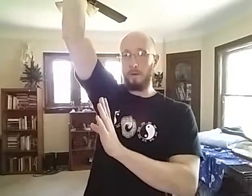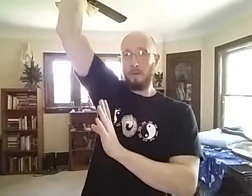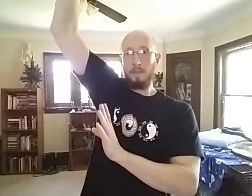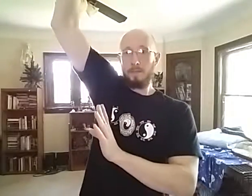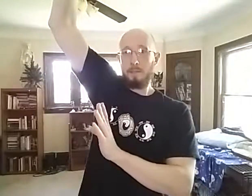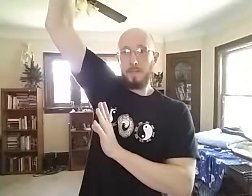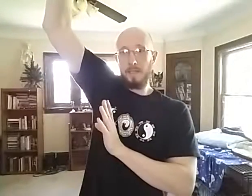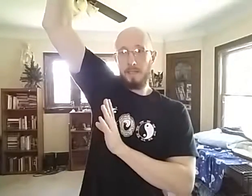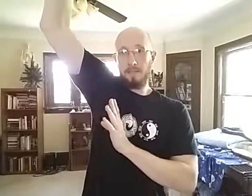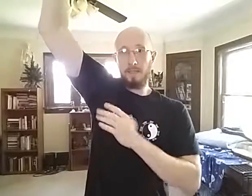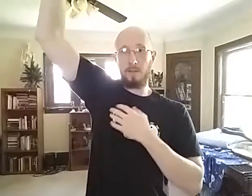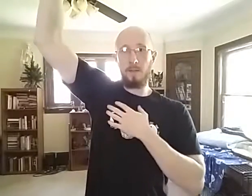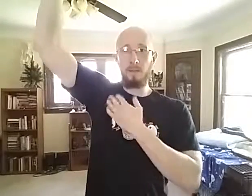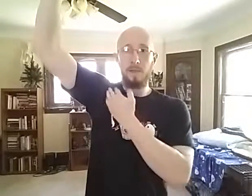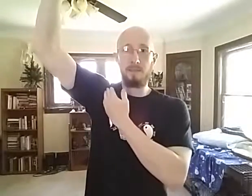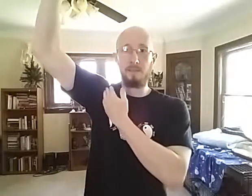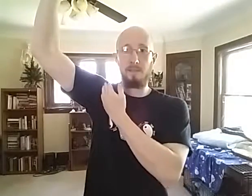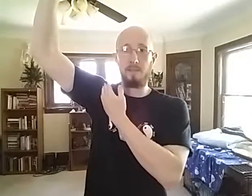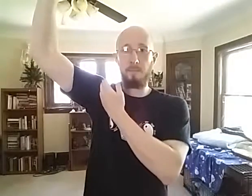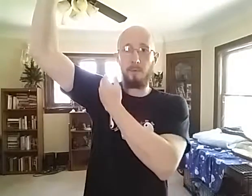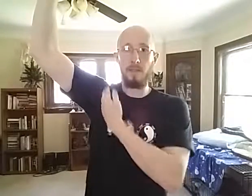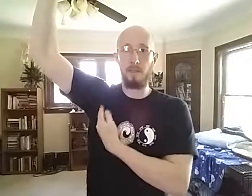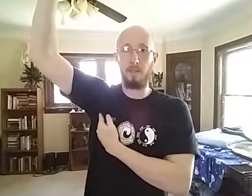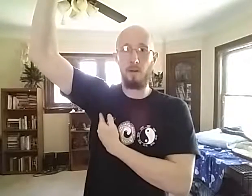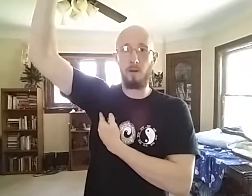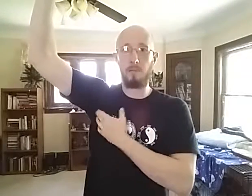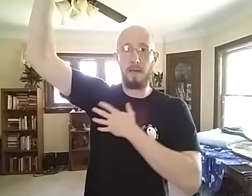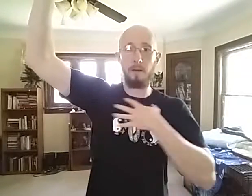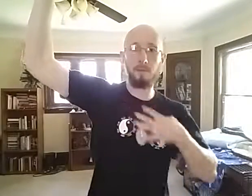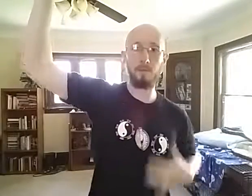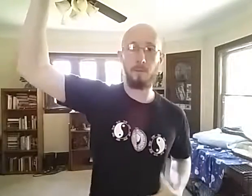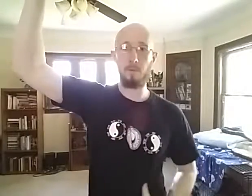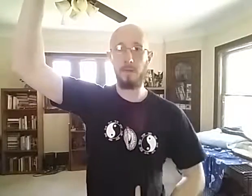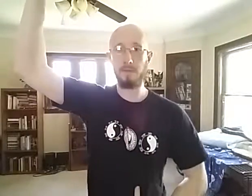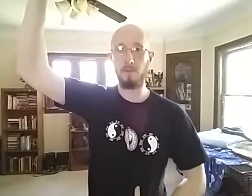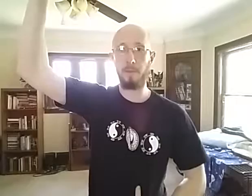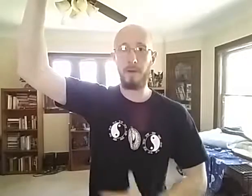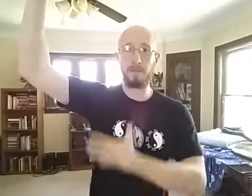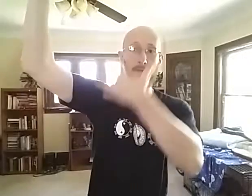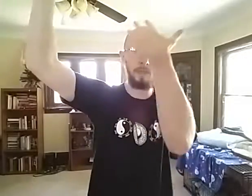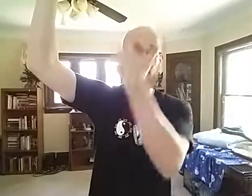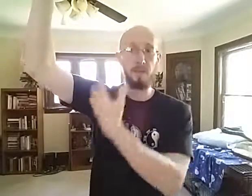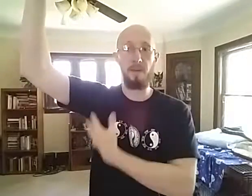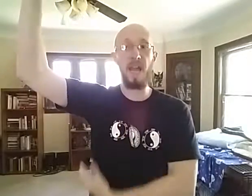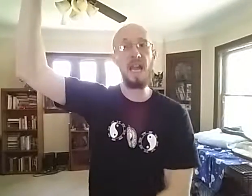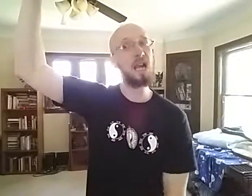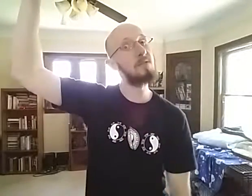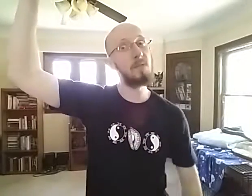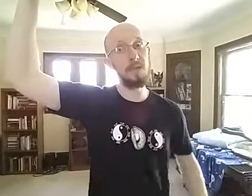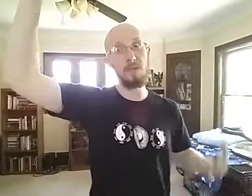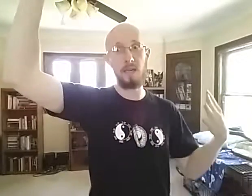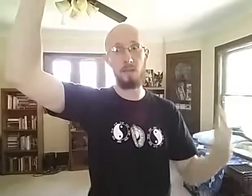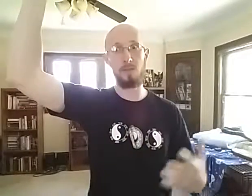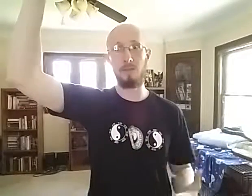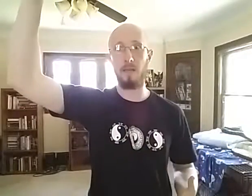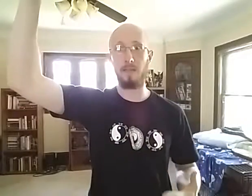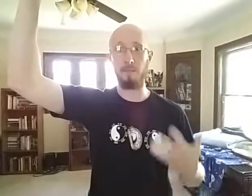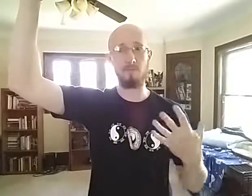something is here, basically separating the arm out from the rest of the body. So even if everything else is lined up